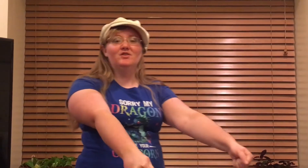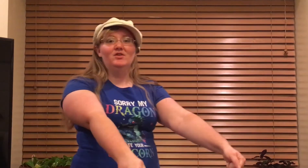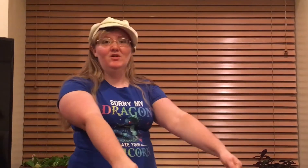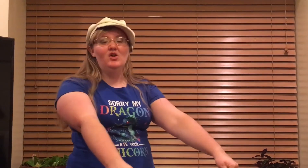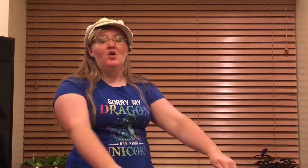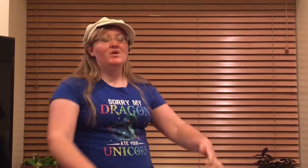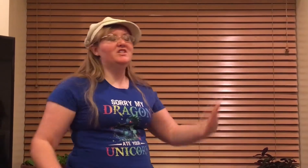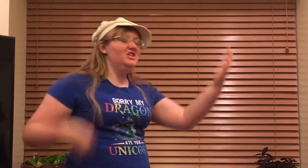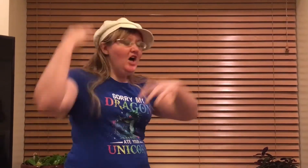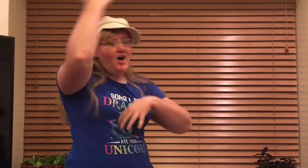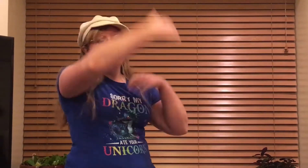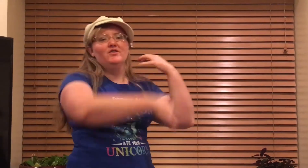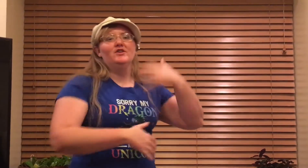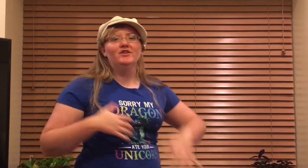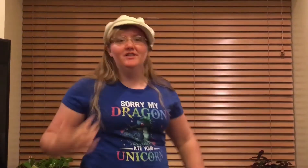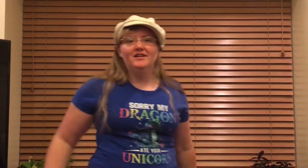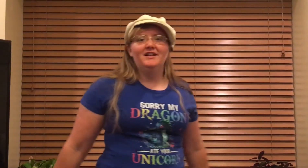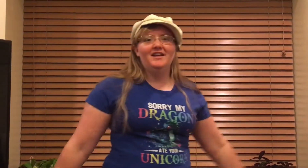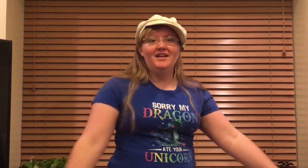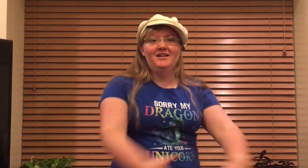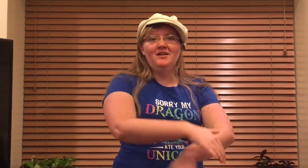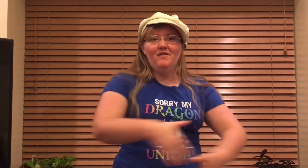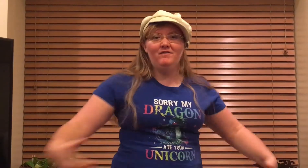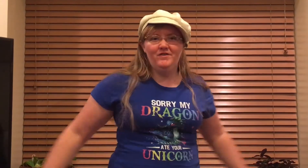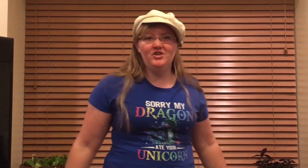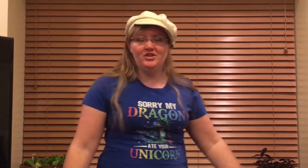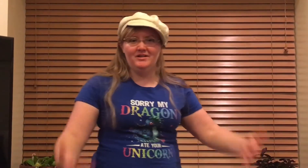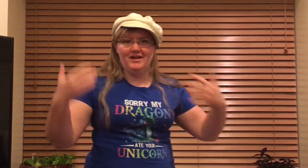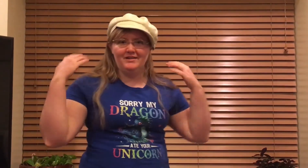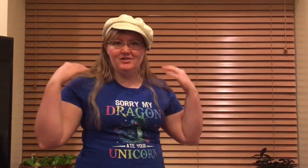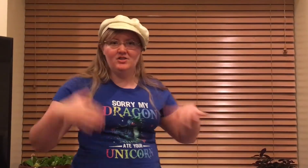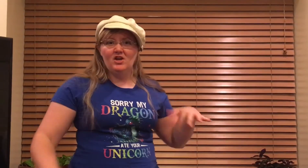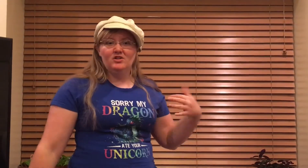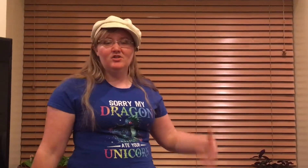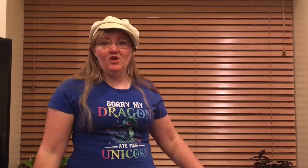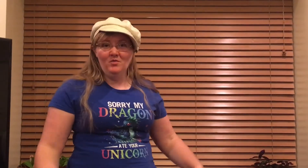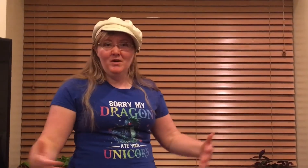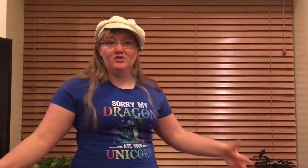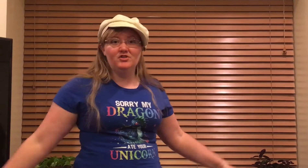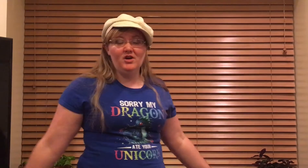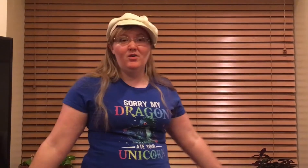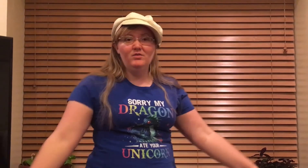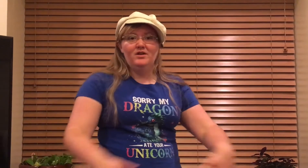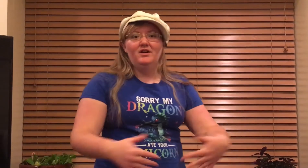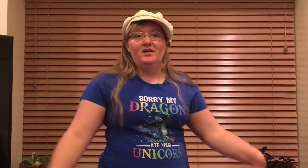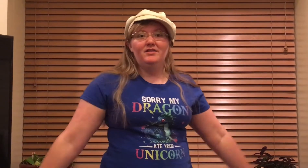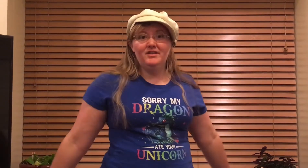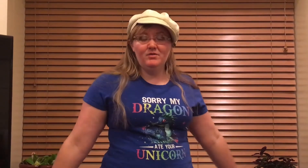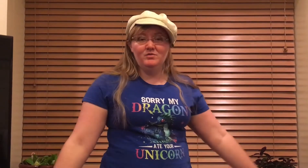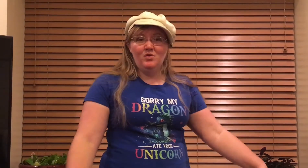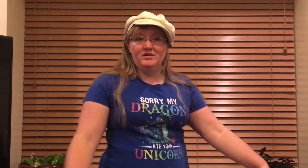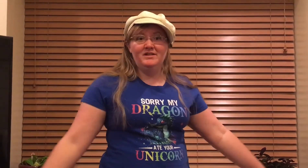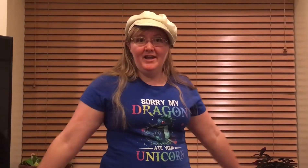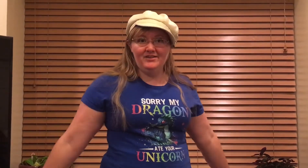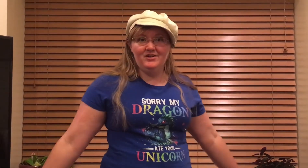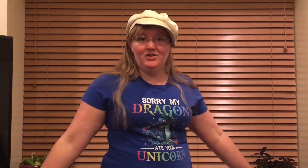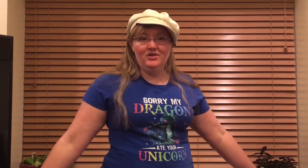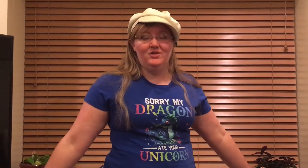girl was covered in fishing nets. So much so, that there was more net than girl.